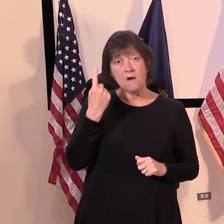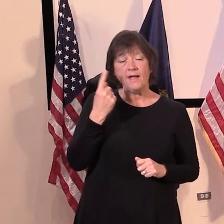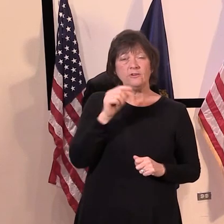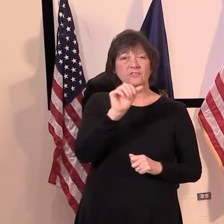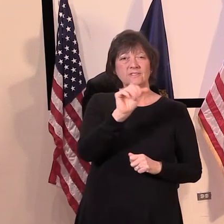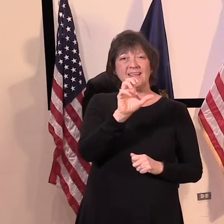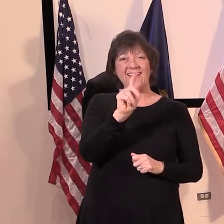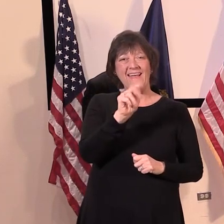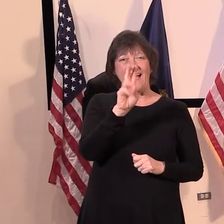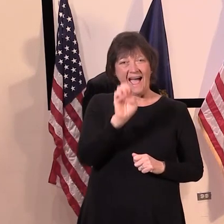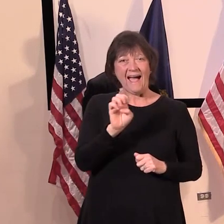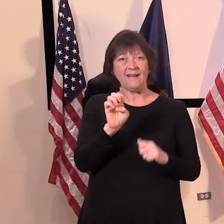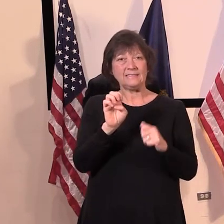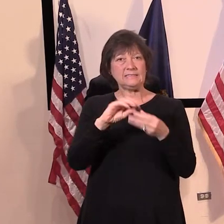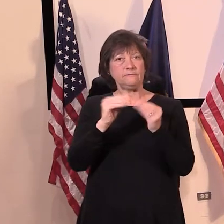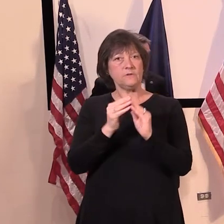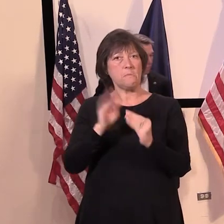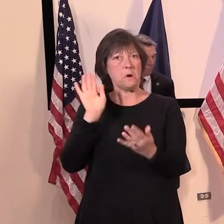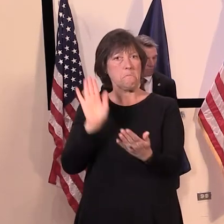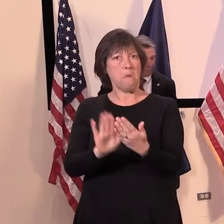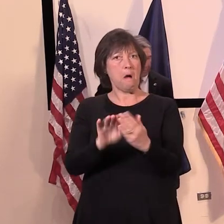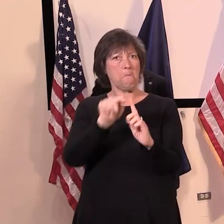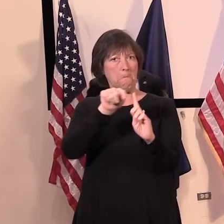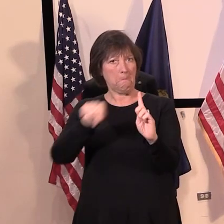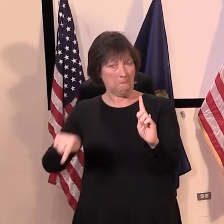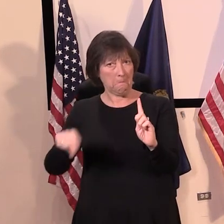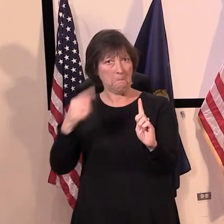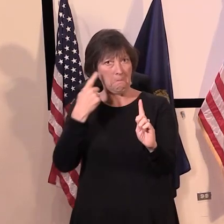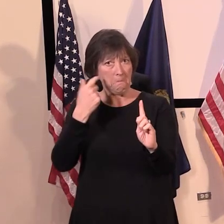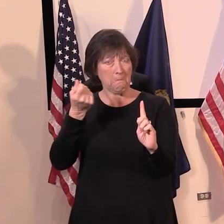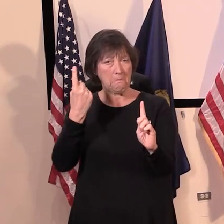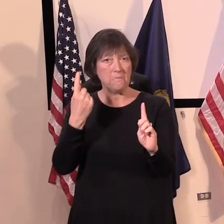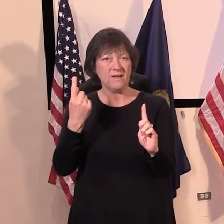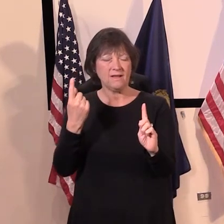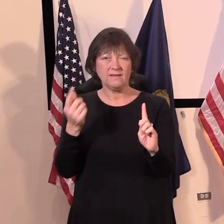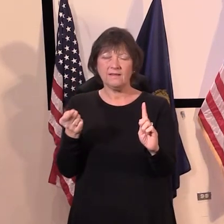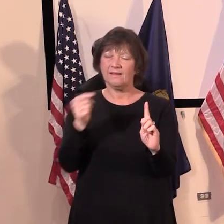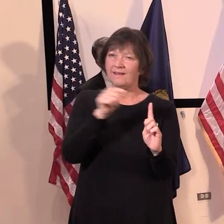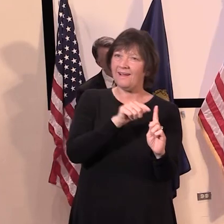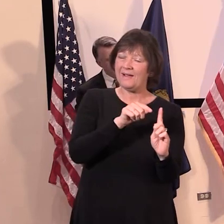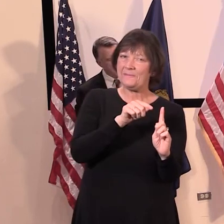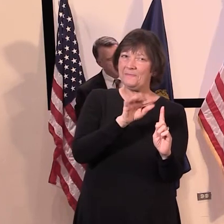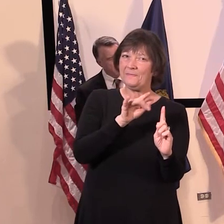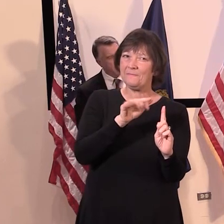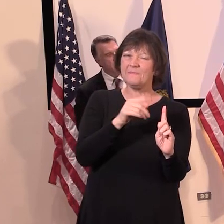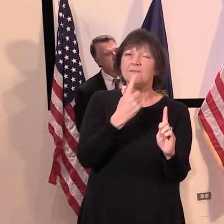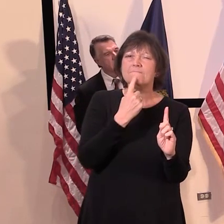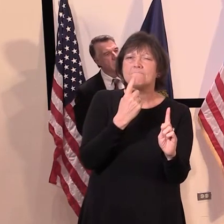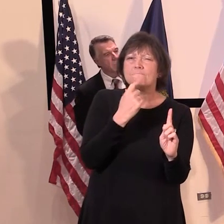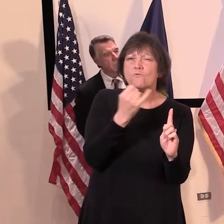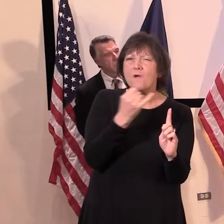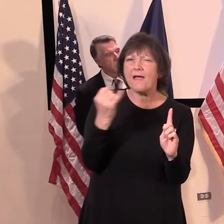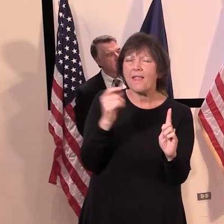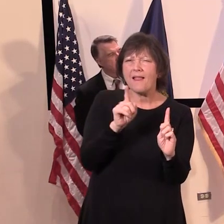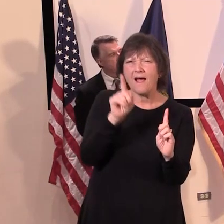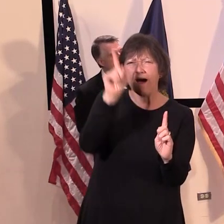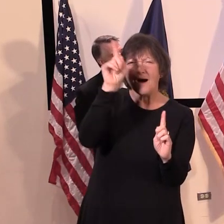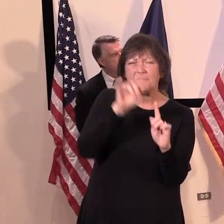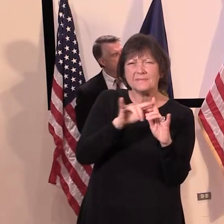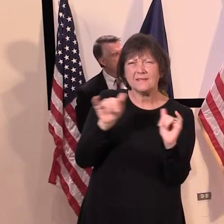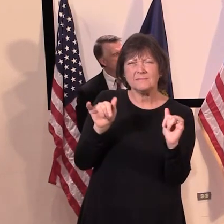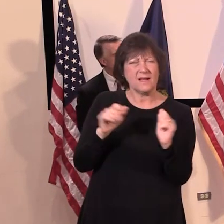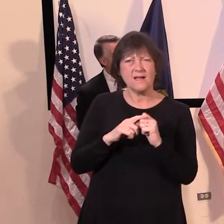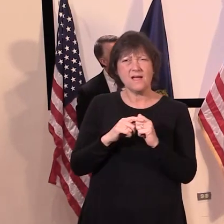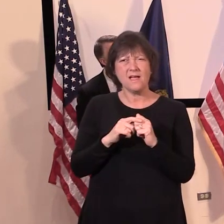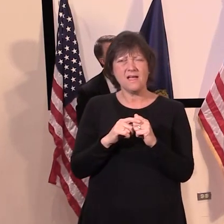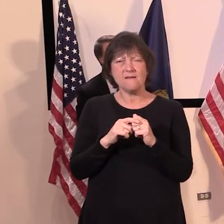active cases going down. I don't understand the, um, the red line going up. Is this just